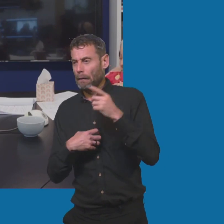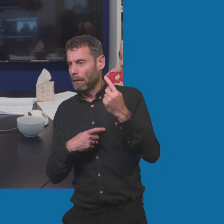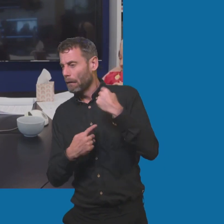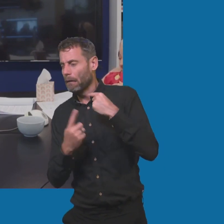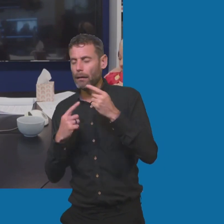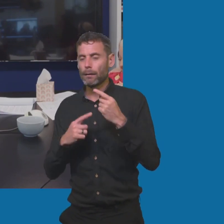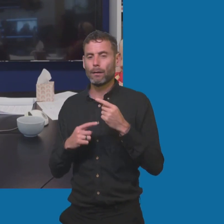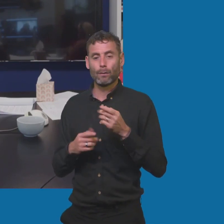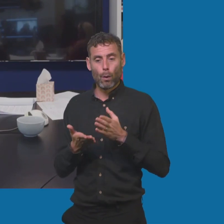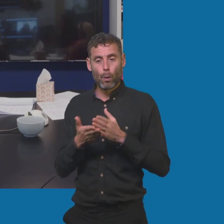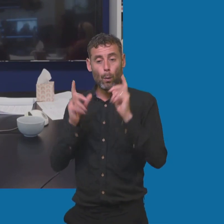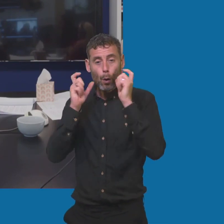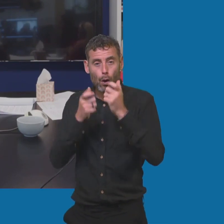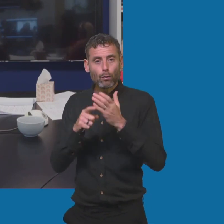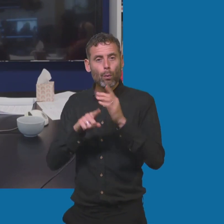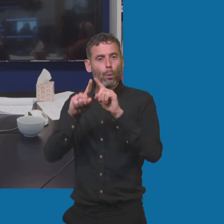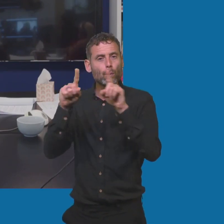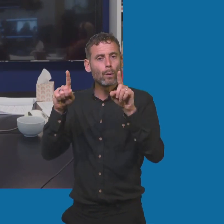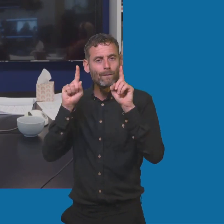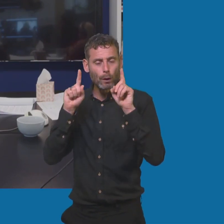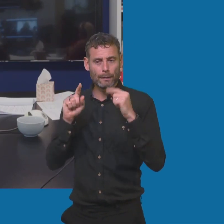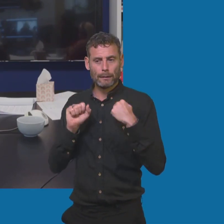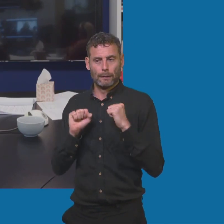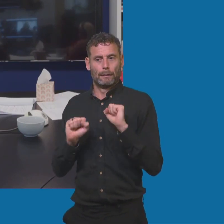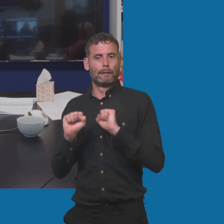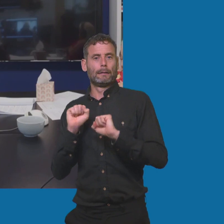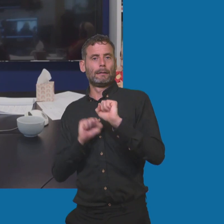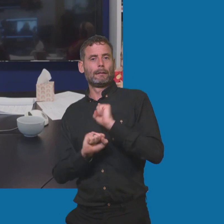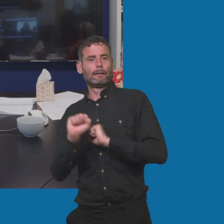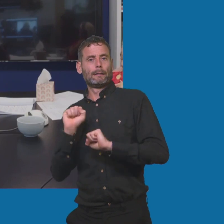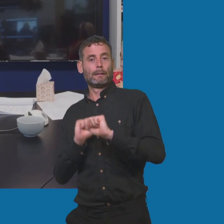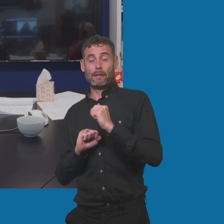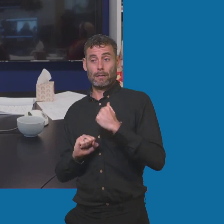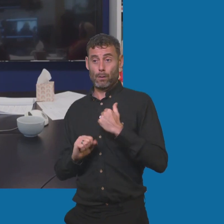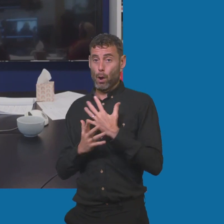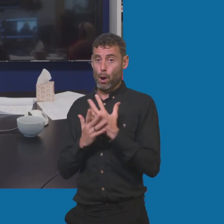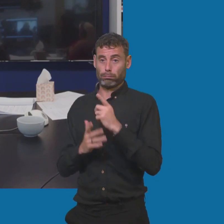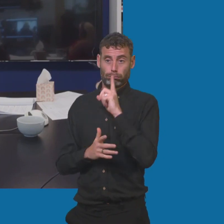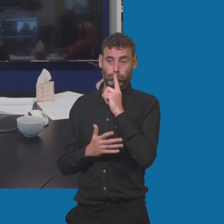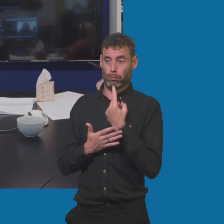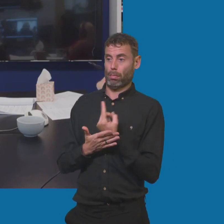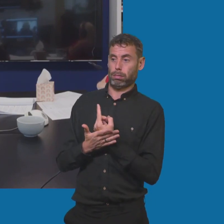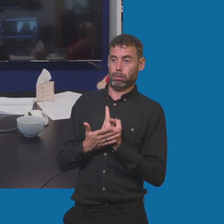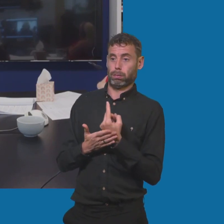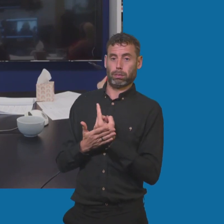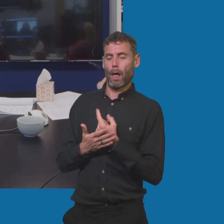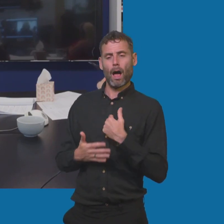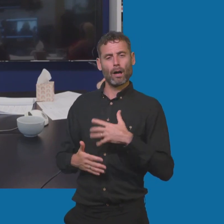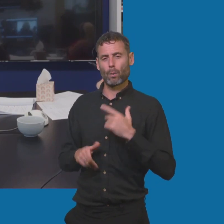in university, I was kind of isolated and I do want to not be that person. I've realised